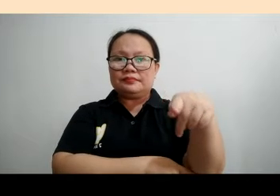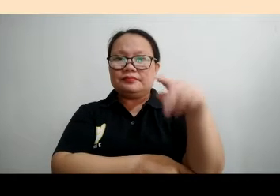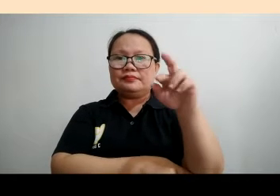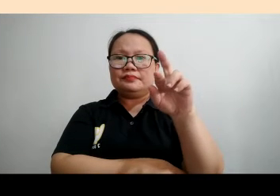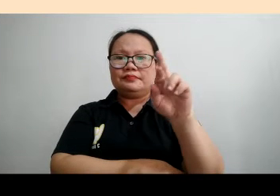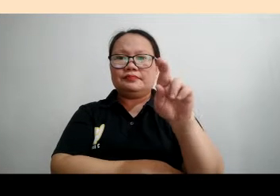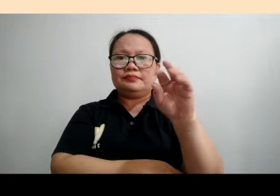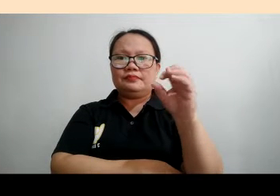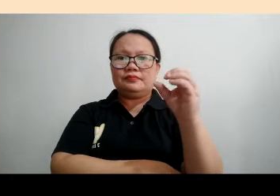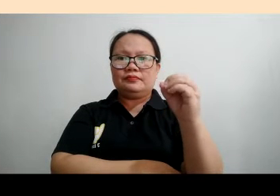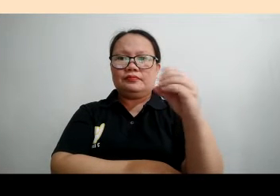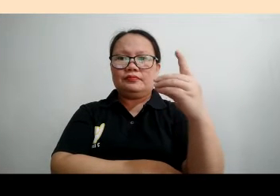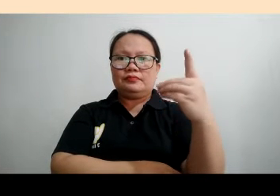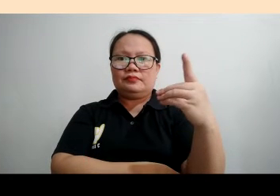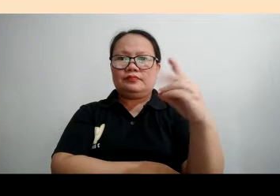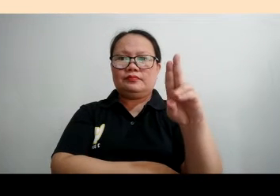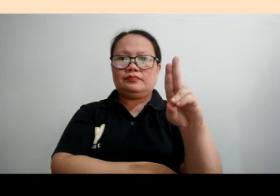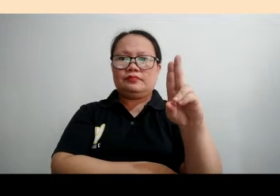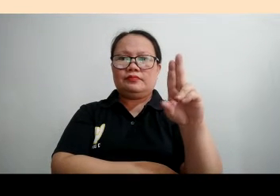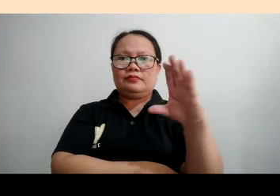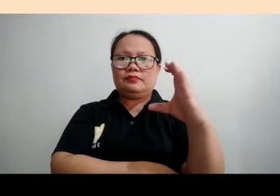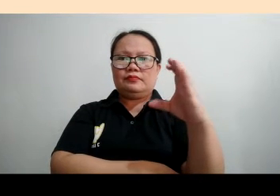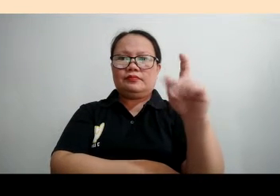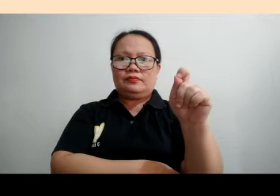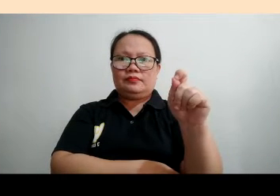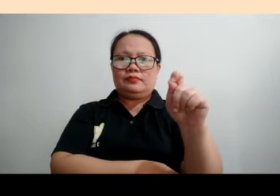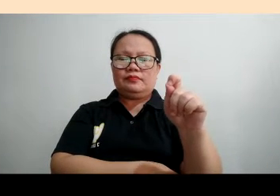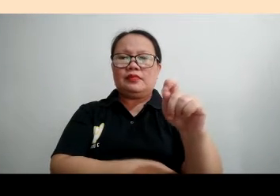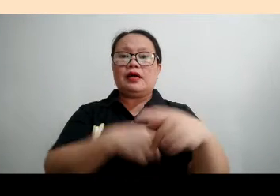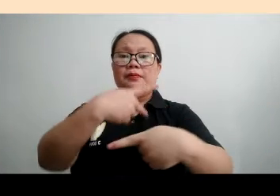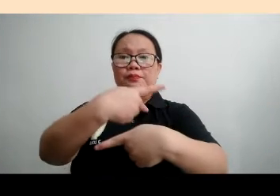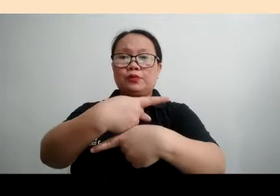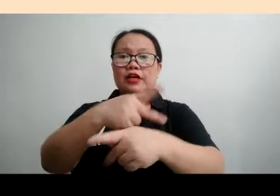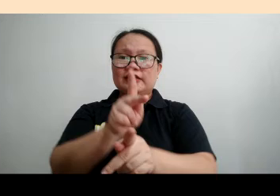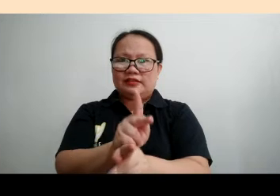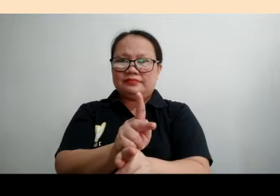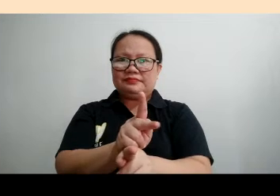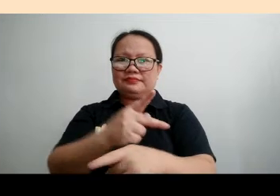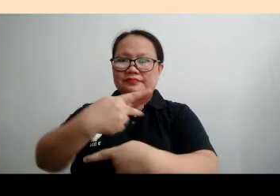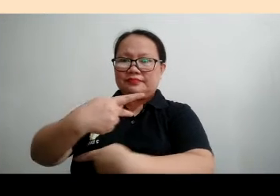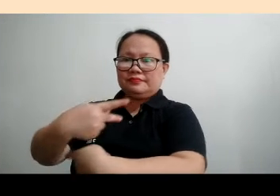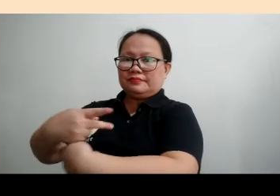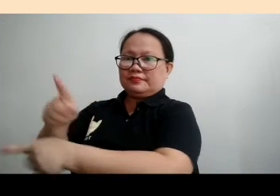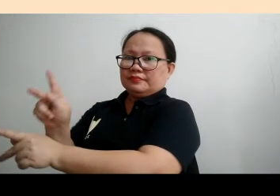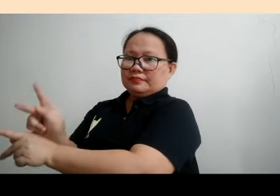product.